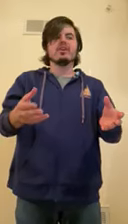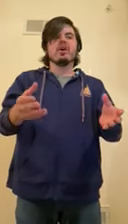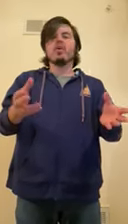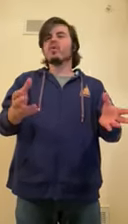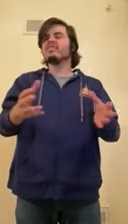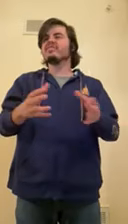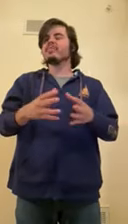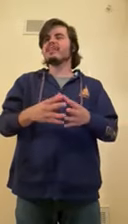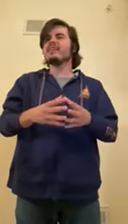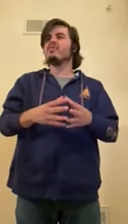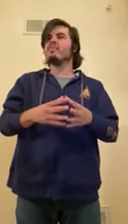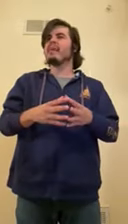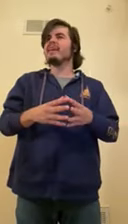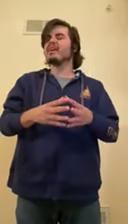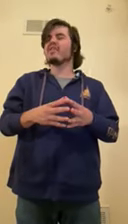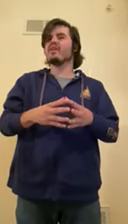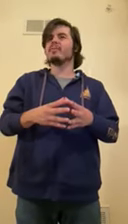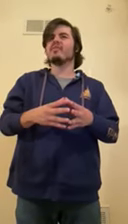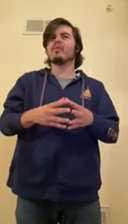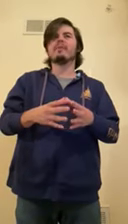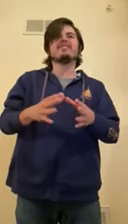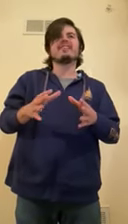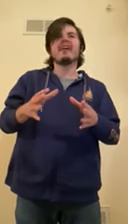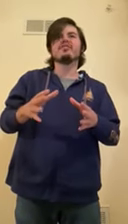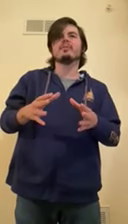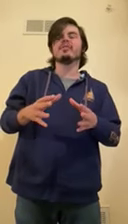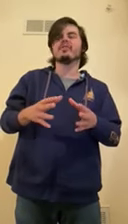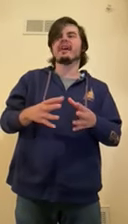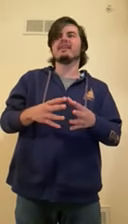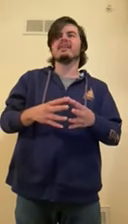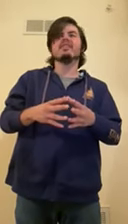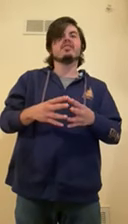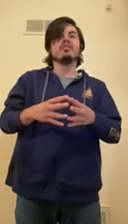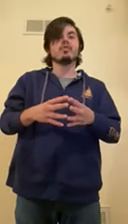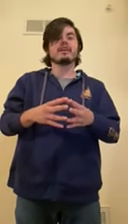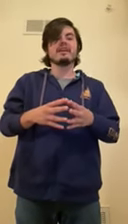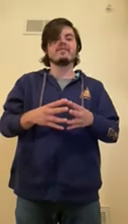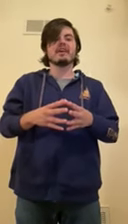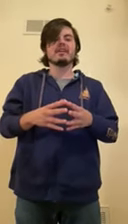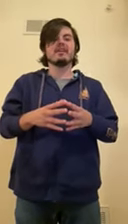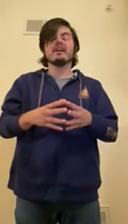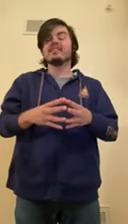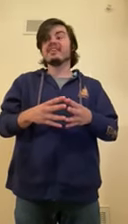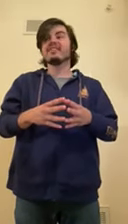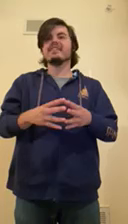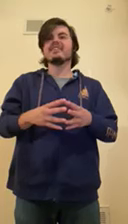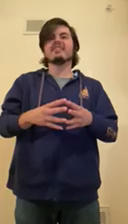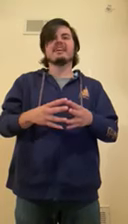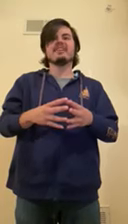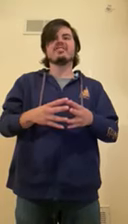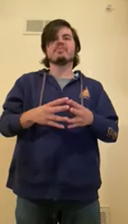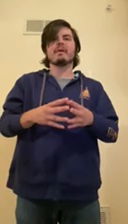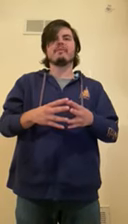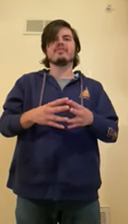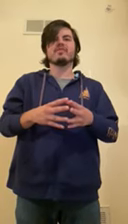Or is it something that you may not have heard of before but sounds familiar like the New York Evening? Things like this can easily spread misinformation.